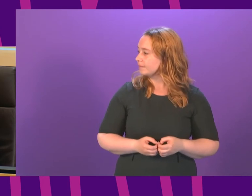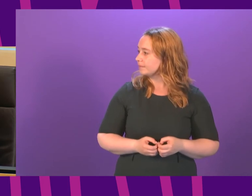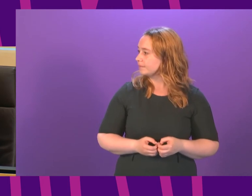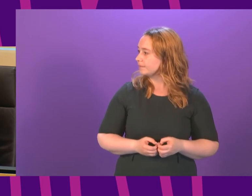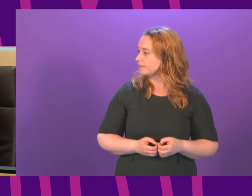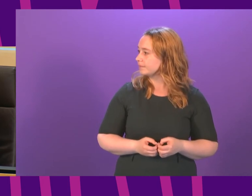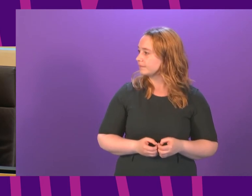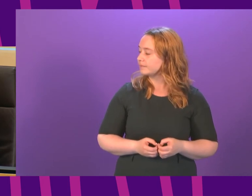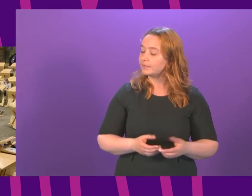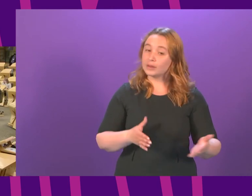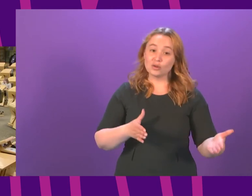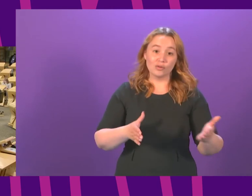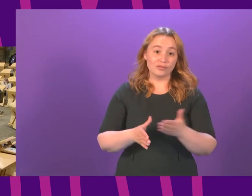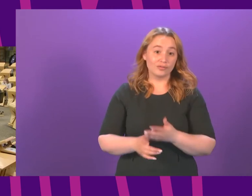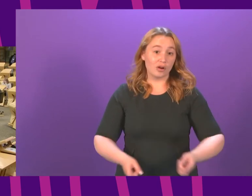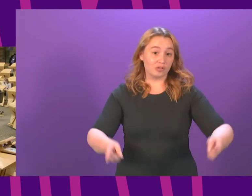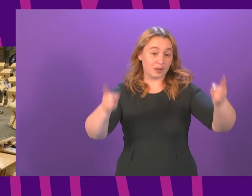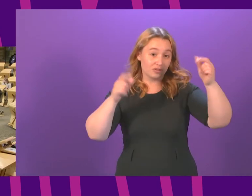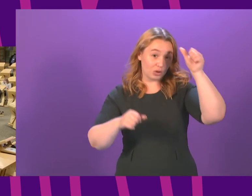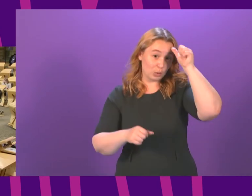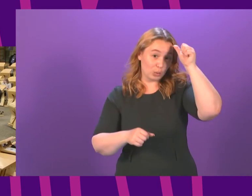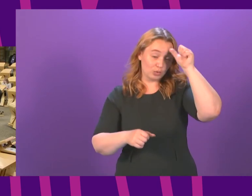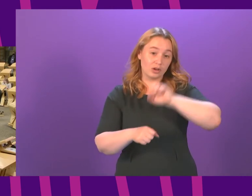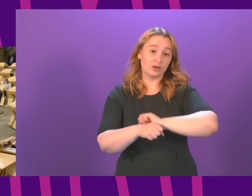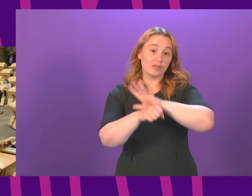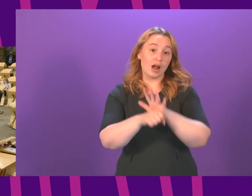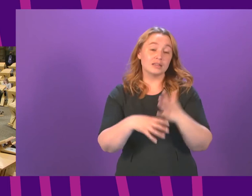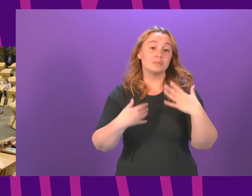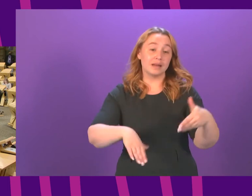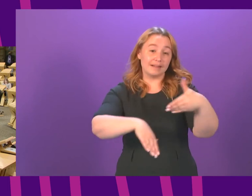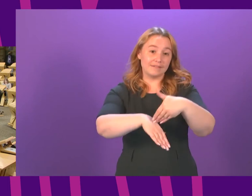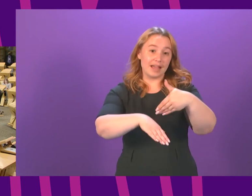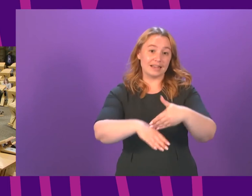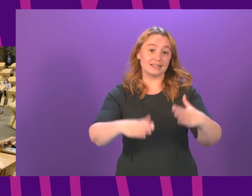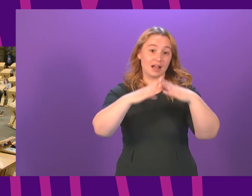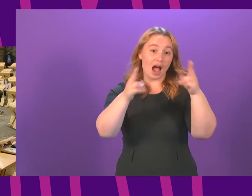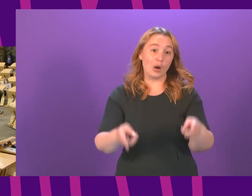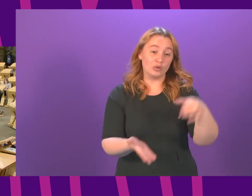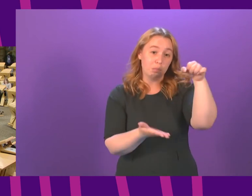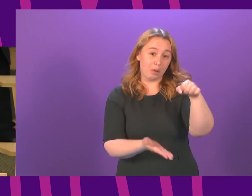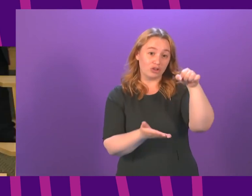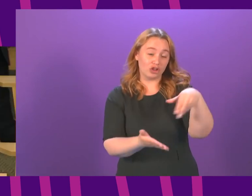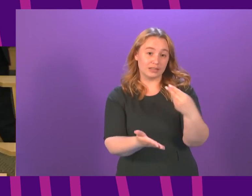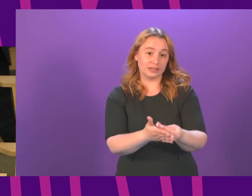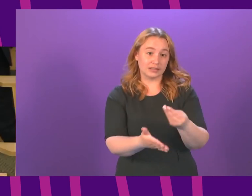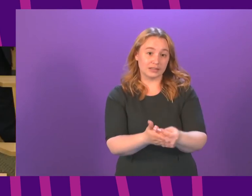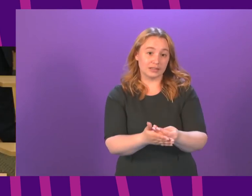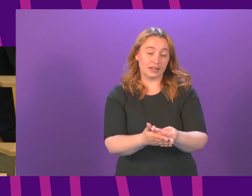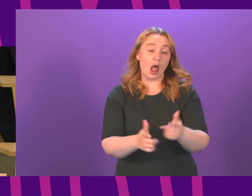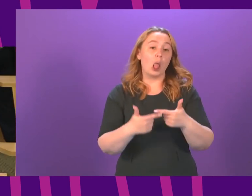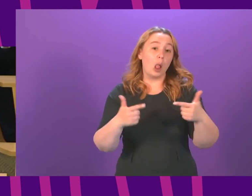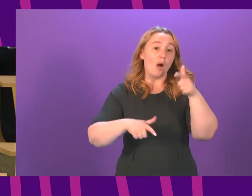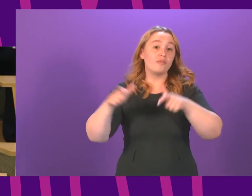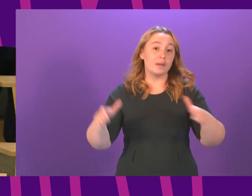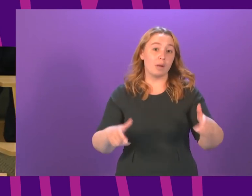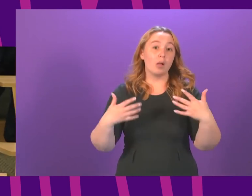The First Minister is aware just how challenging the pandemic has been on household budgets many people have spent much of the last year on the furlough scheme